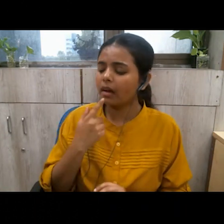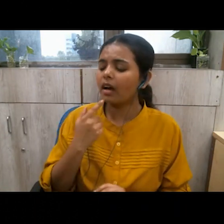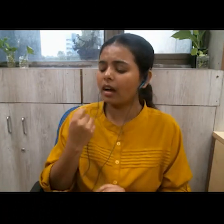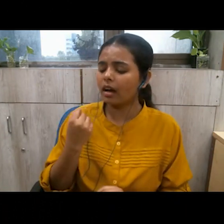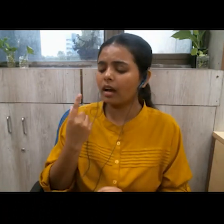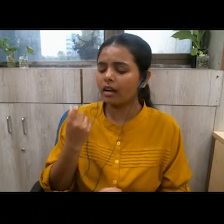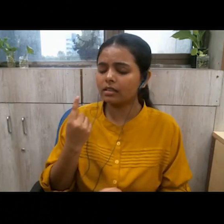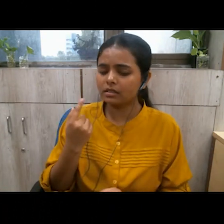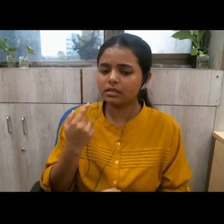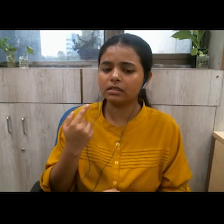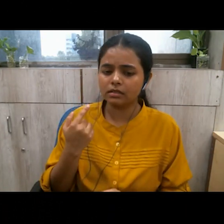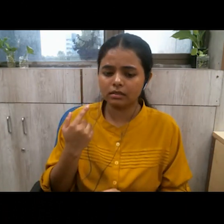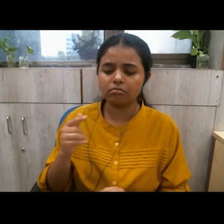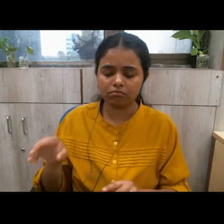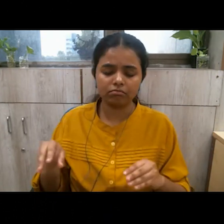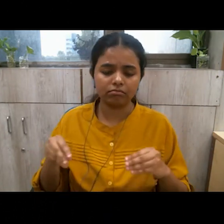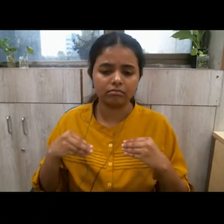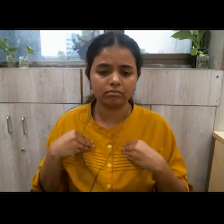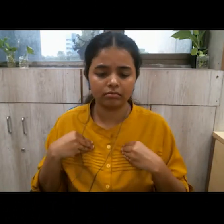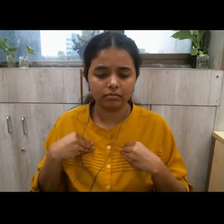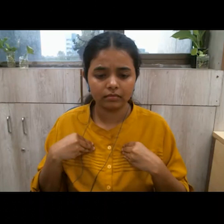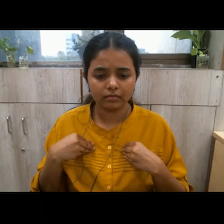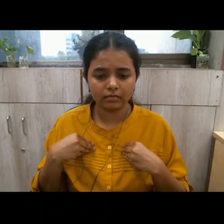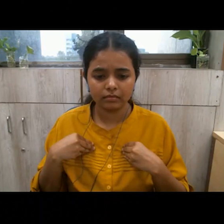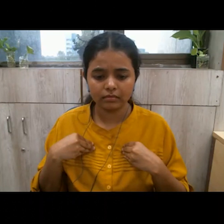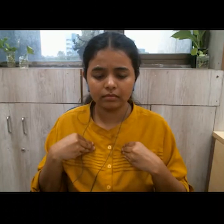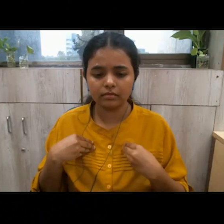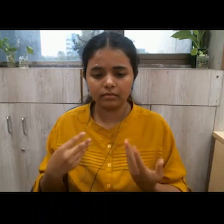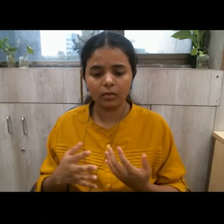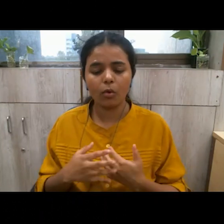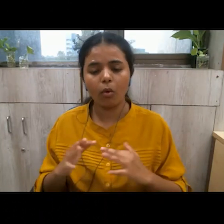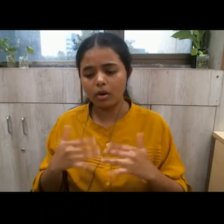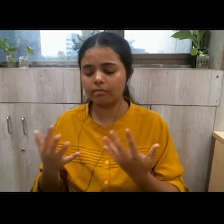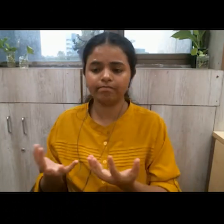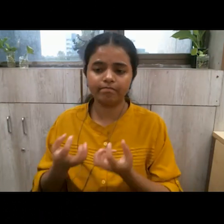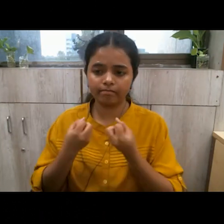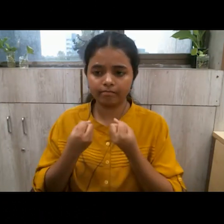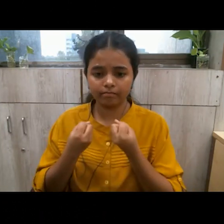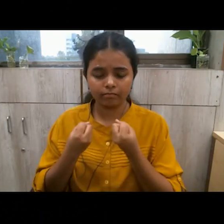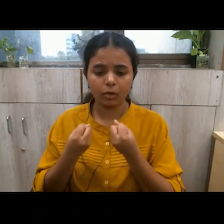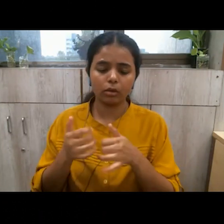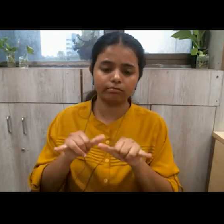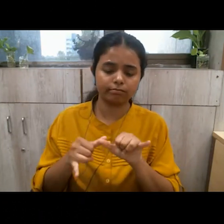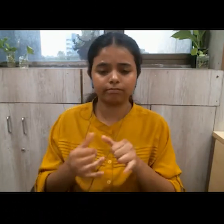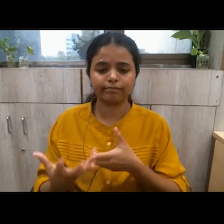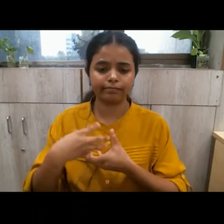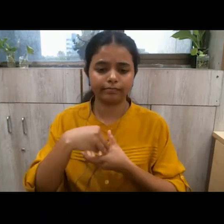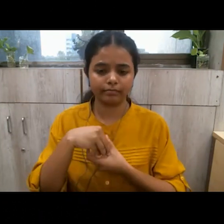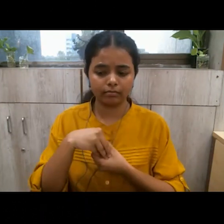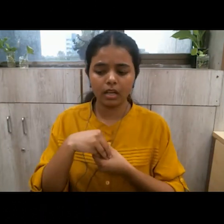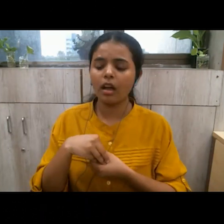where he can with dignity accept receive adopt